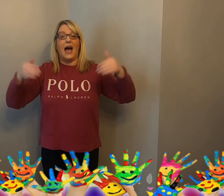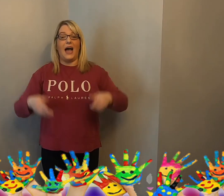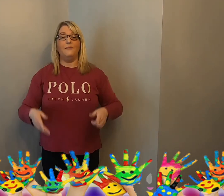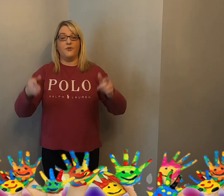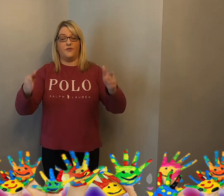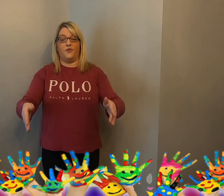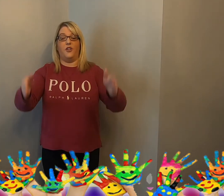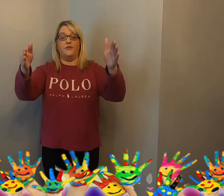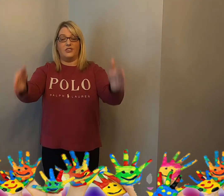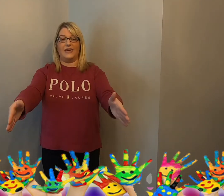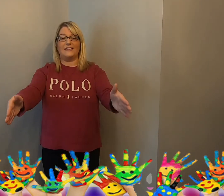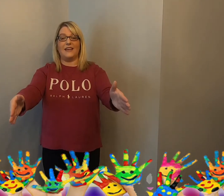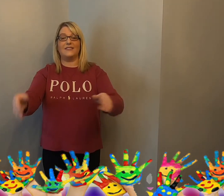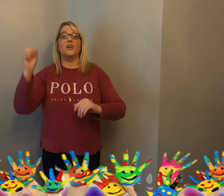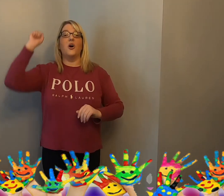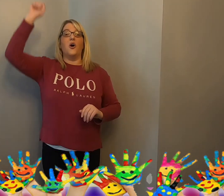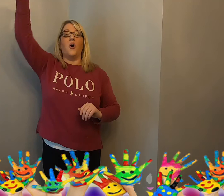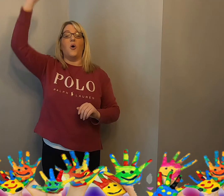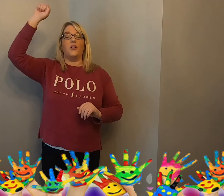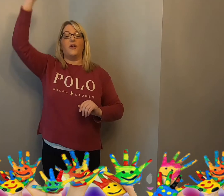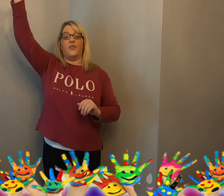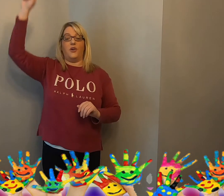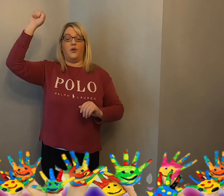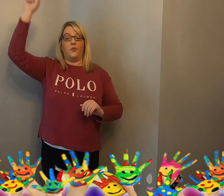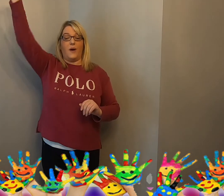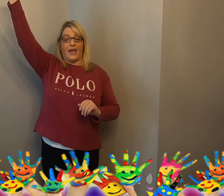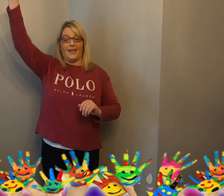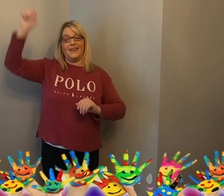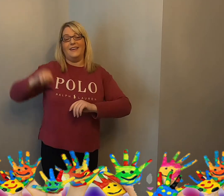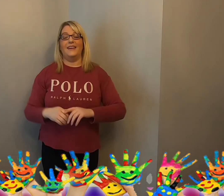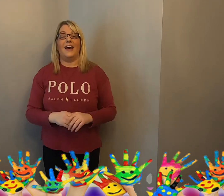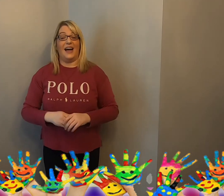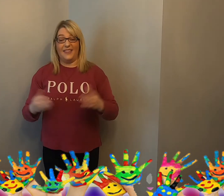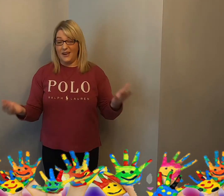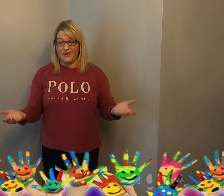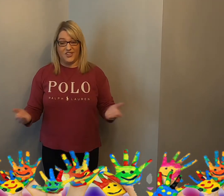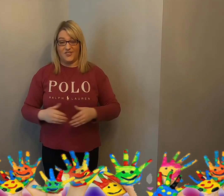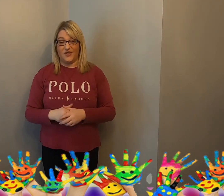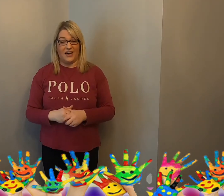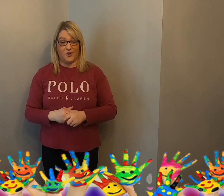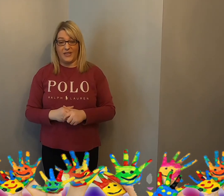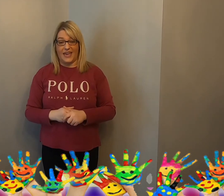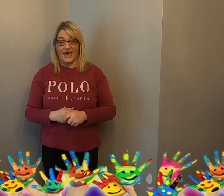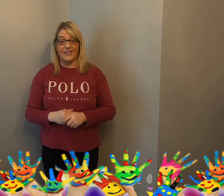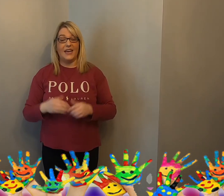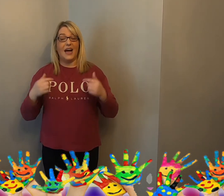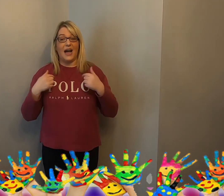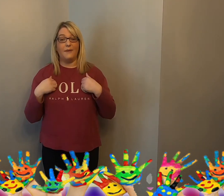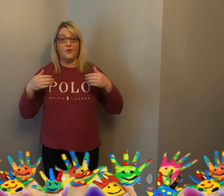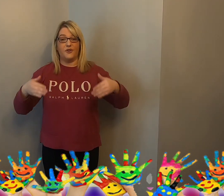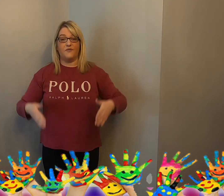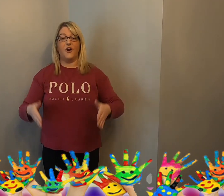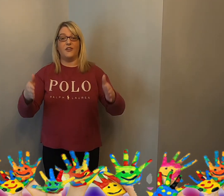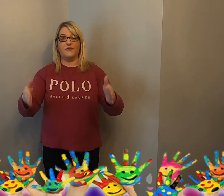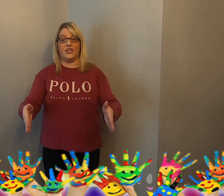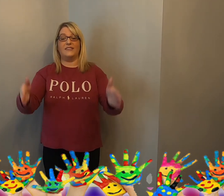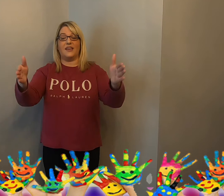I'm going to follow Jesus all the way. And then we just do that all again. I'm going to follow Jesus